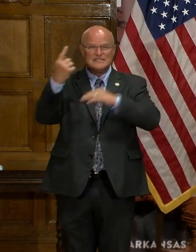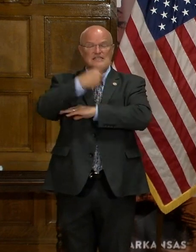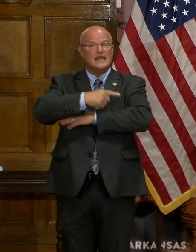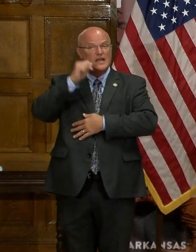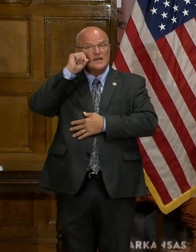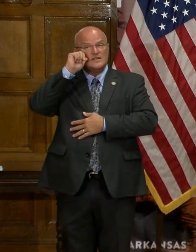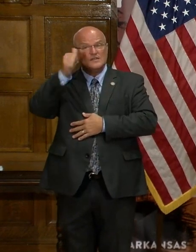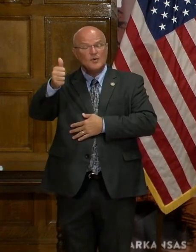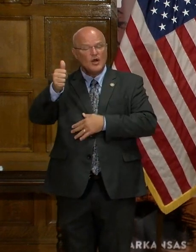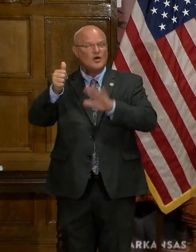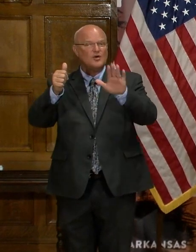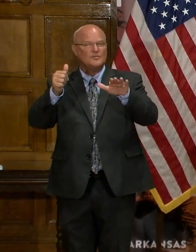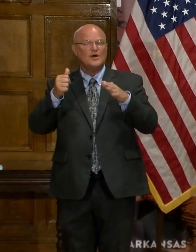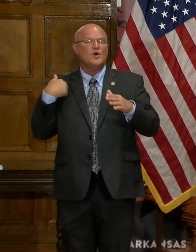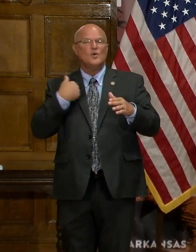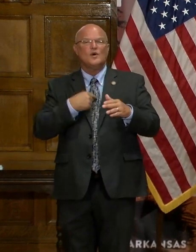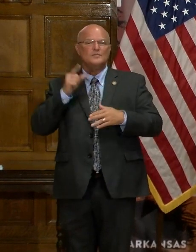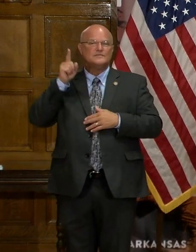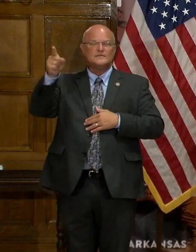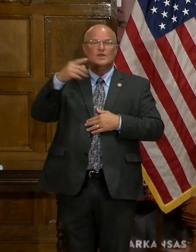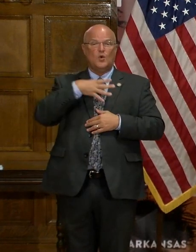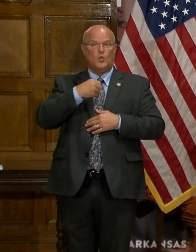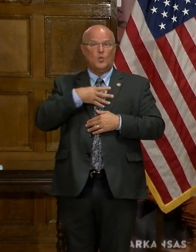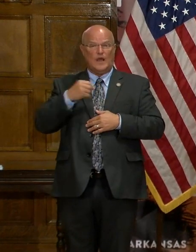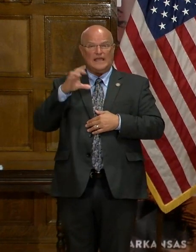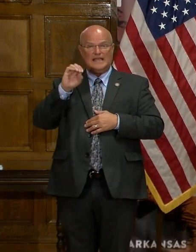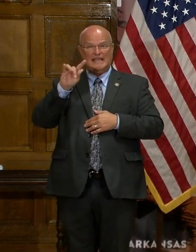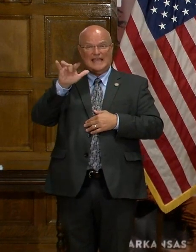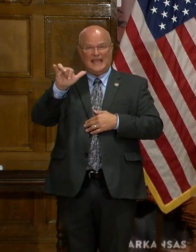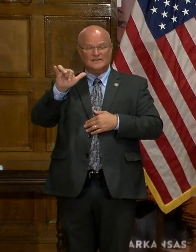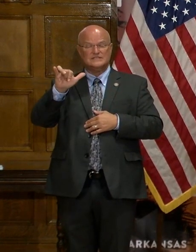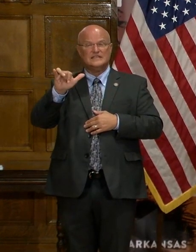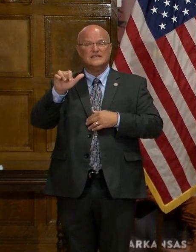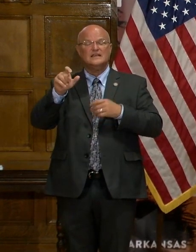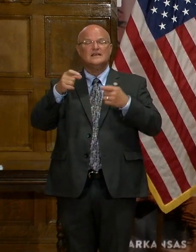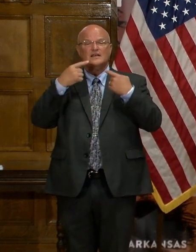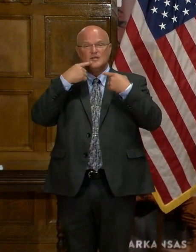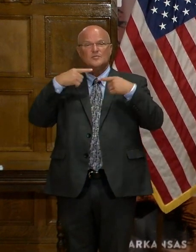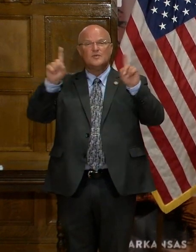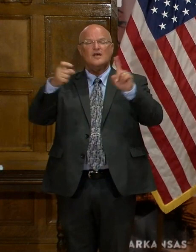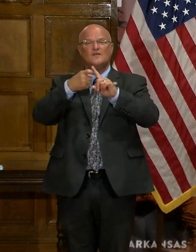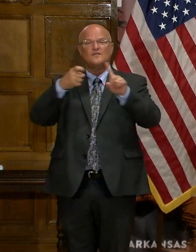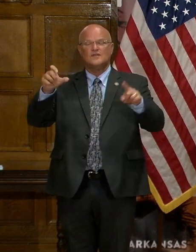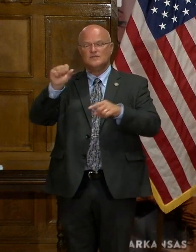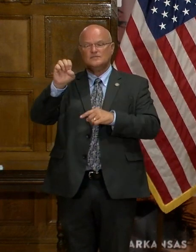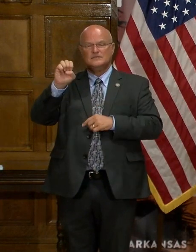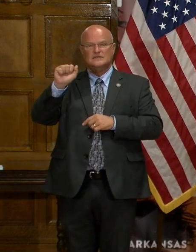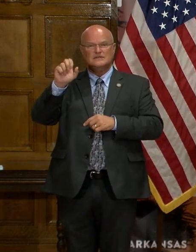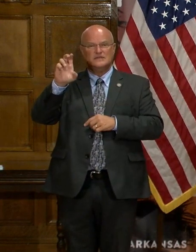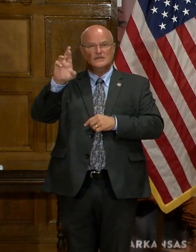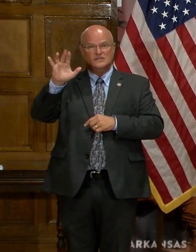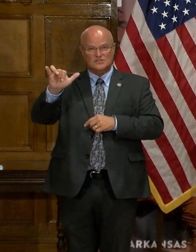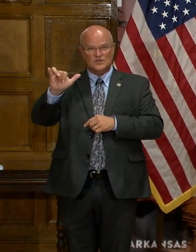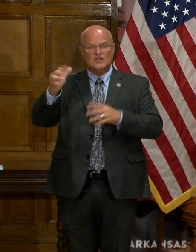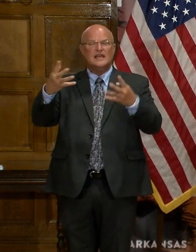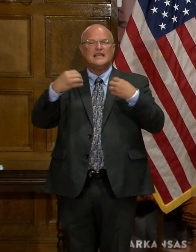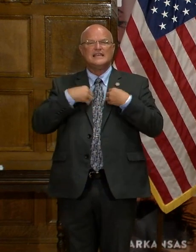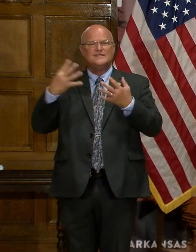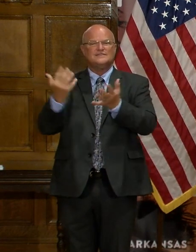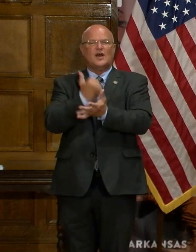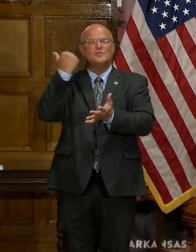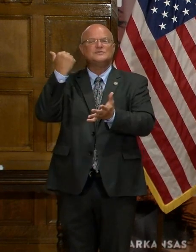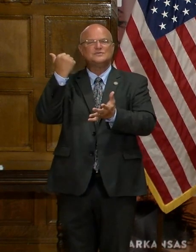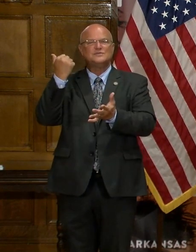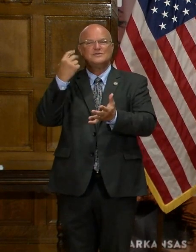today. Tomorrow, by the way, we'll be in White County. We'll doing the broadcast from Searcy. Give us an opportunity